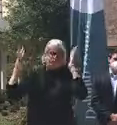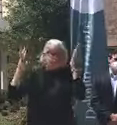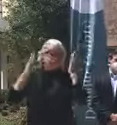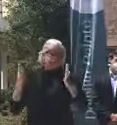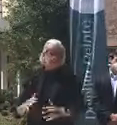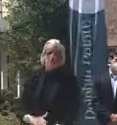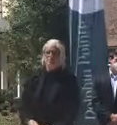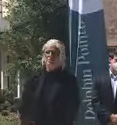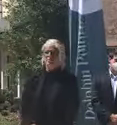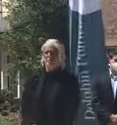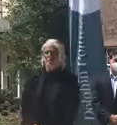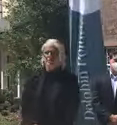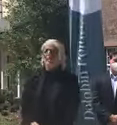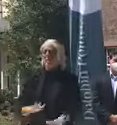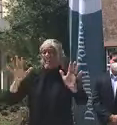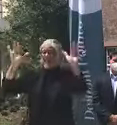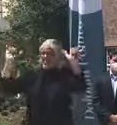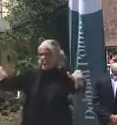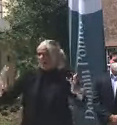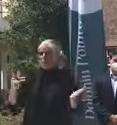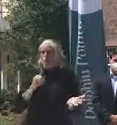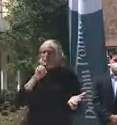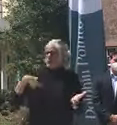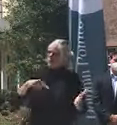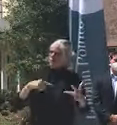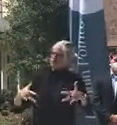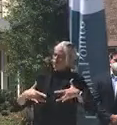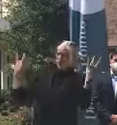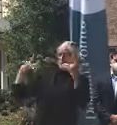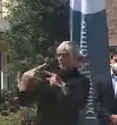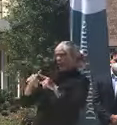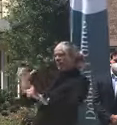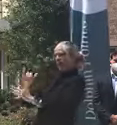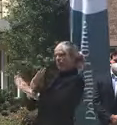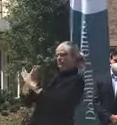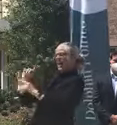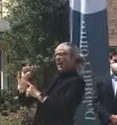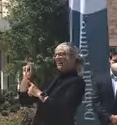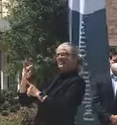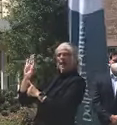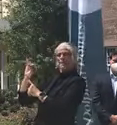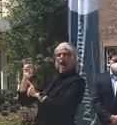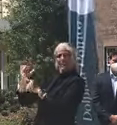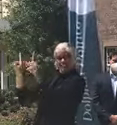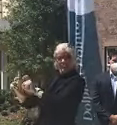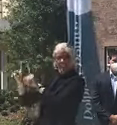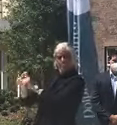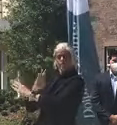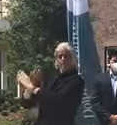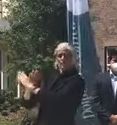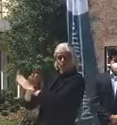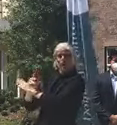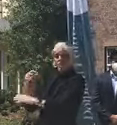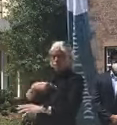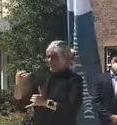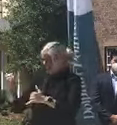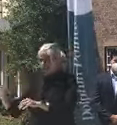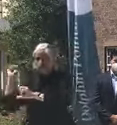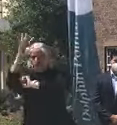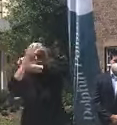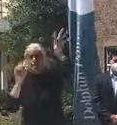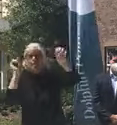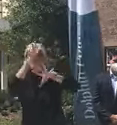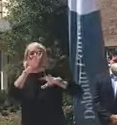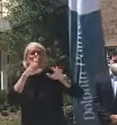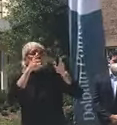And so we're excited about the antibody testing tomorrow. We've also sent that to hospitals who have requested it.